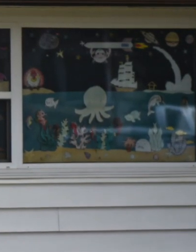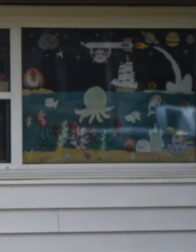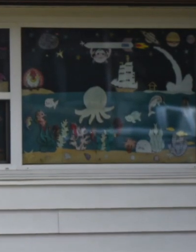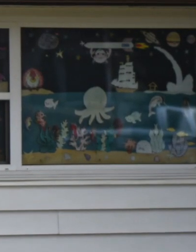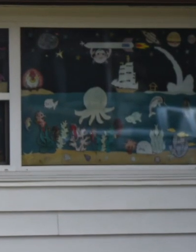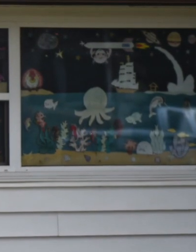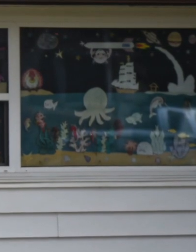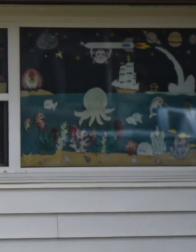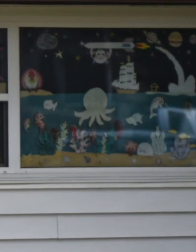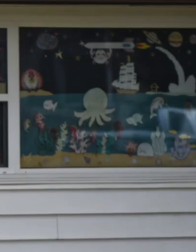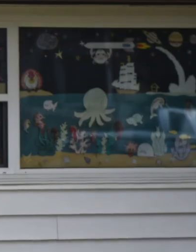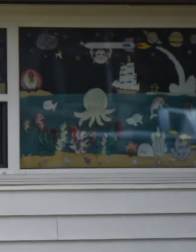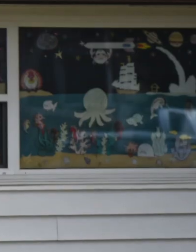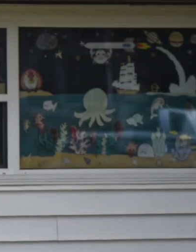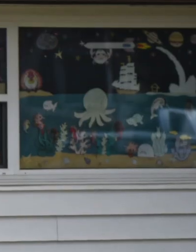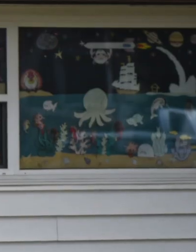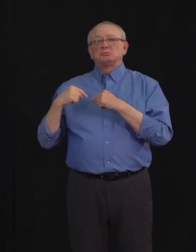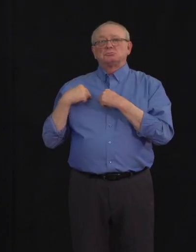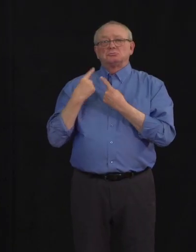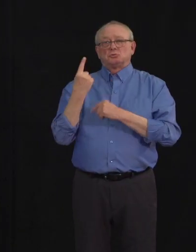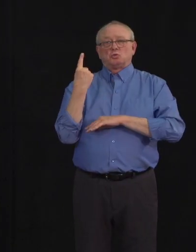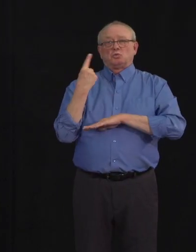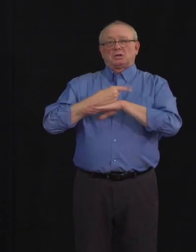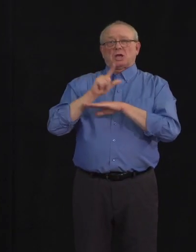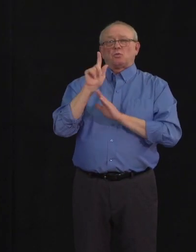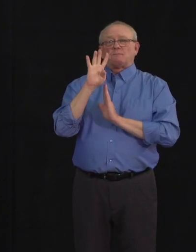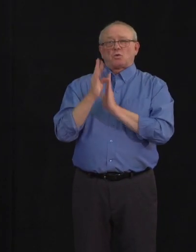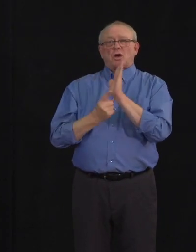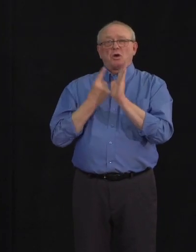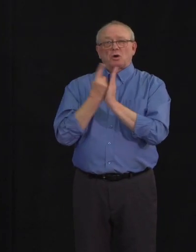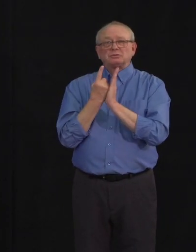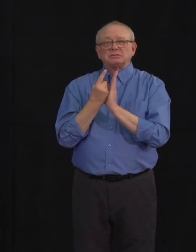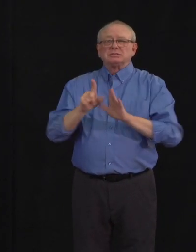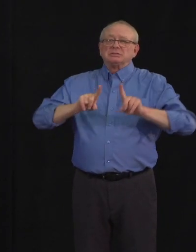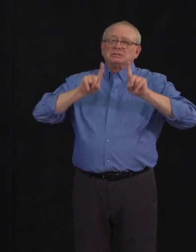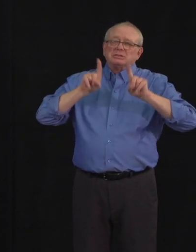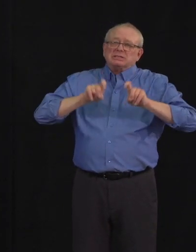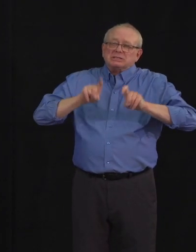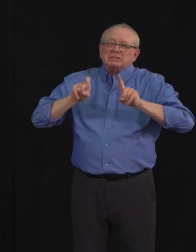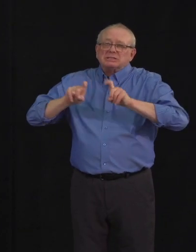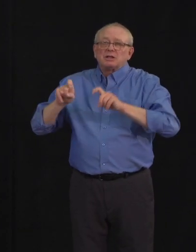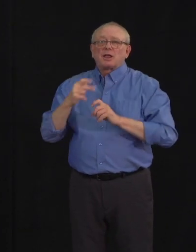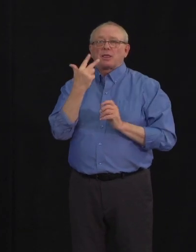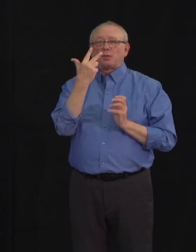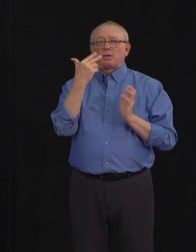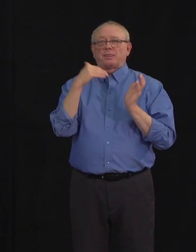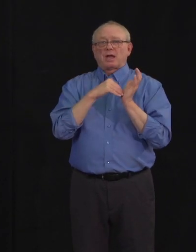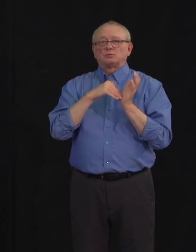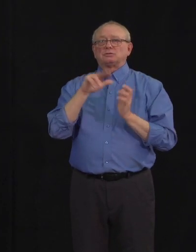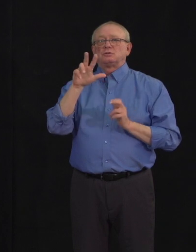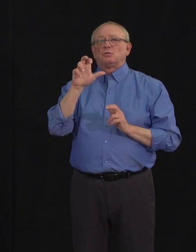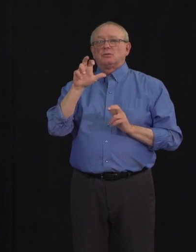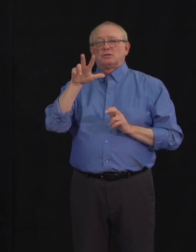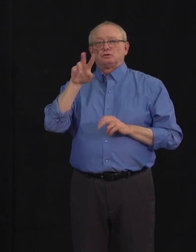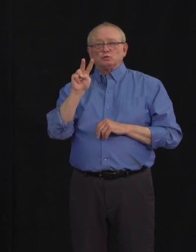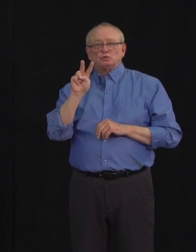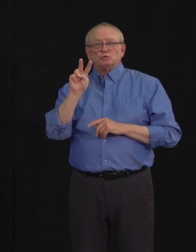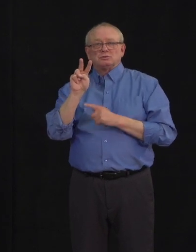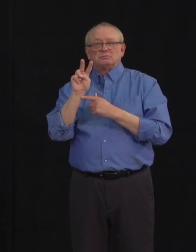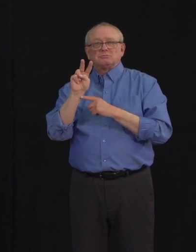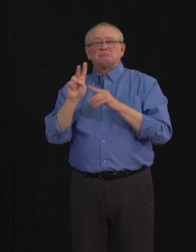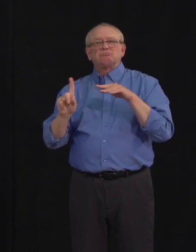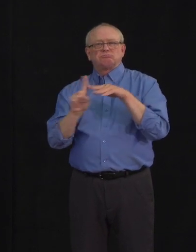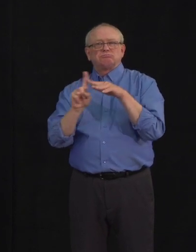In the last 24 hours, out of 3,232 new test results, there were 81 new